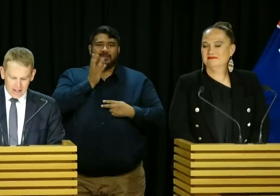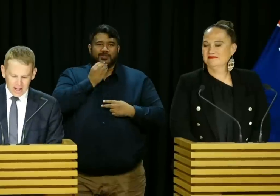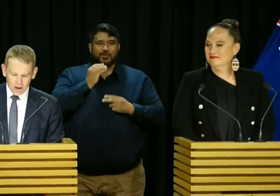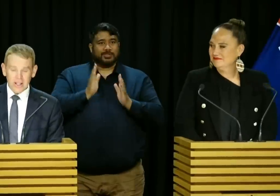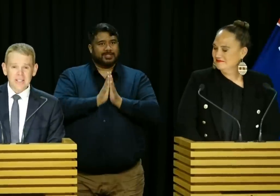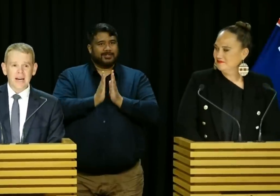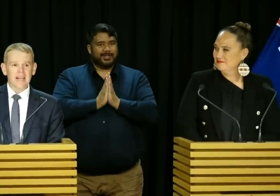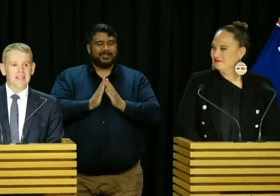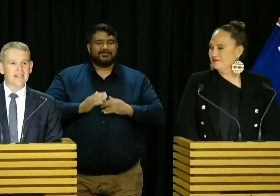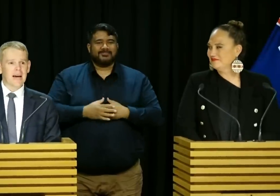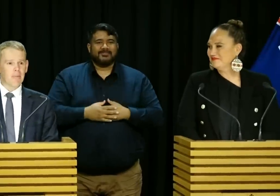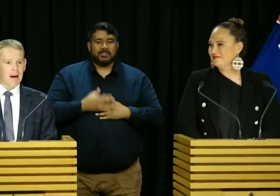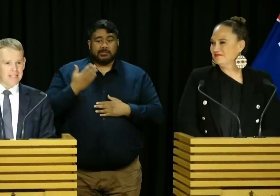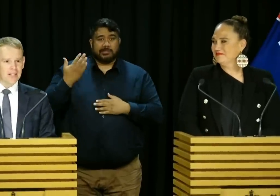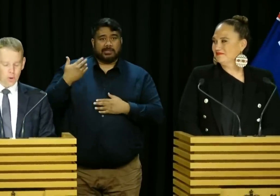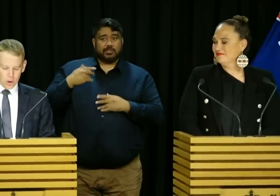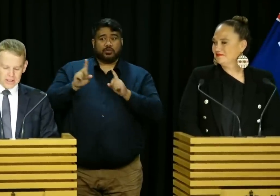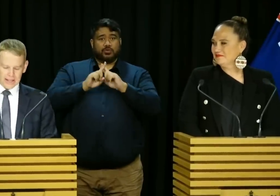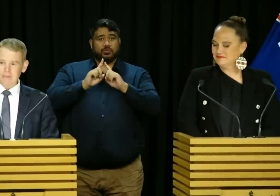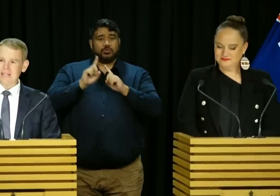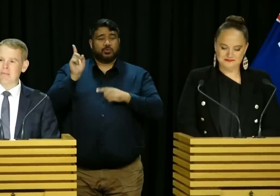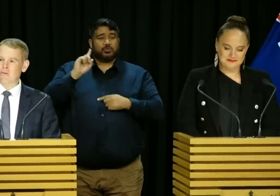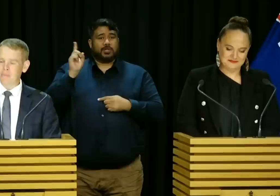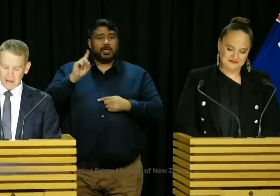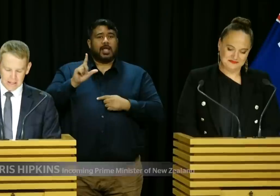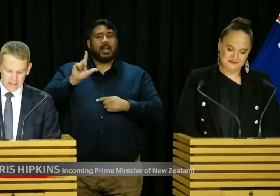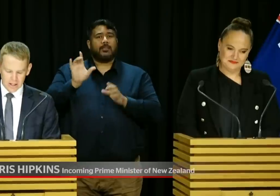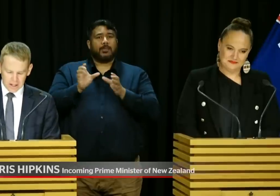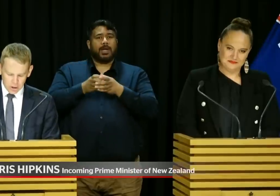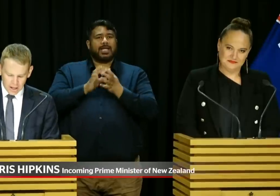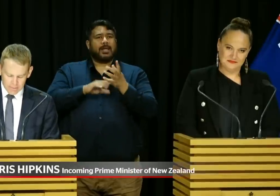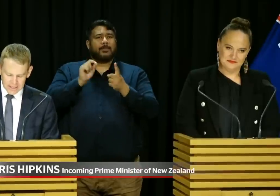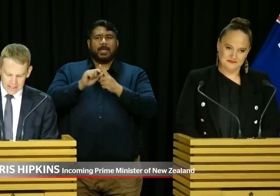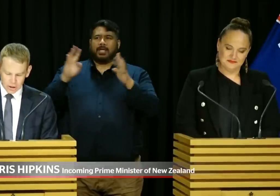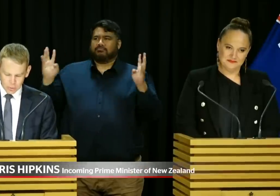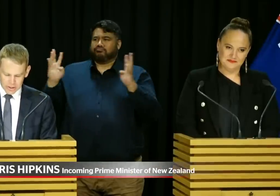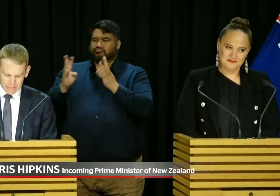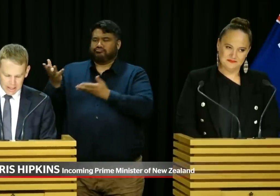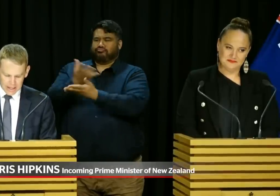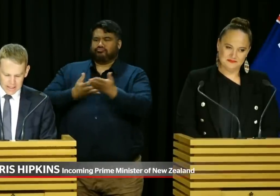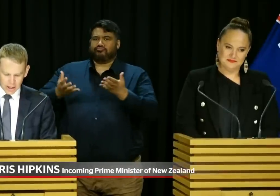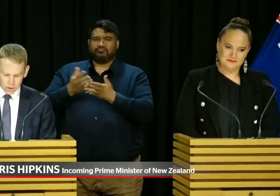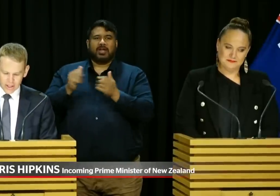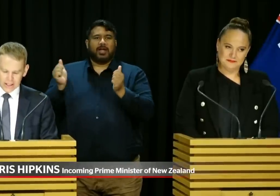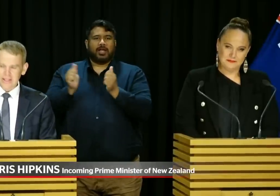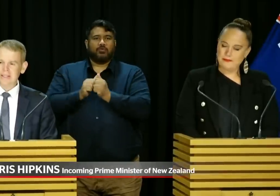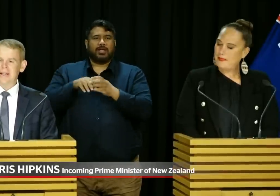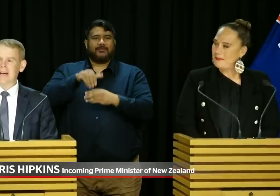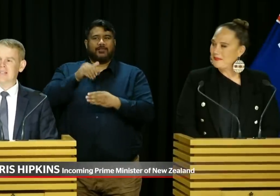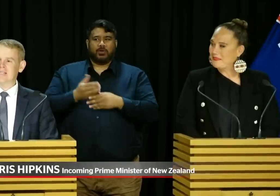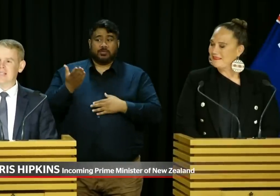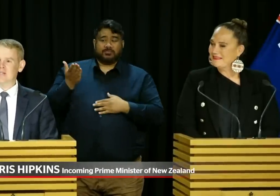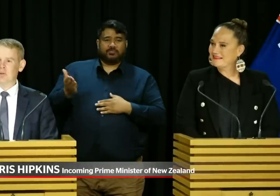Earlier today, the Labour Party caucus, the Labour team of MPs, unanimously endorsed me as their new leader